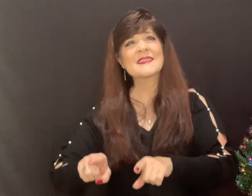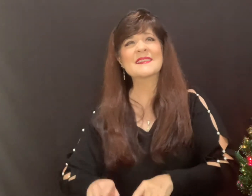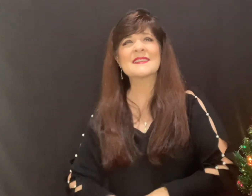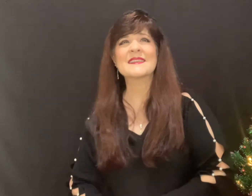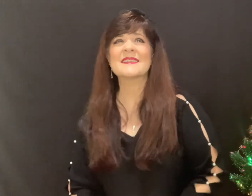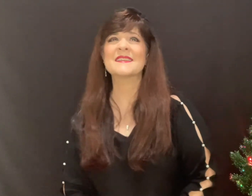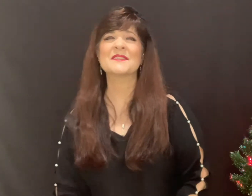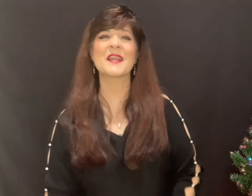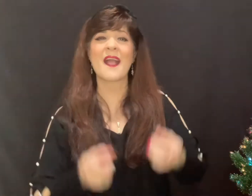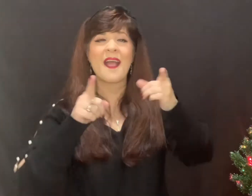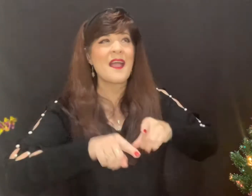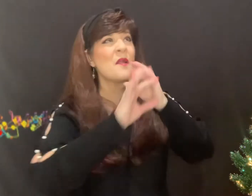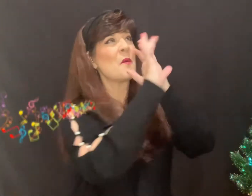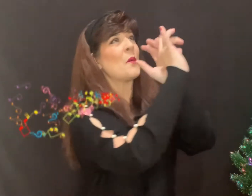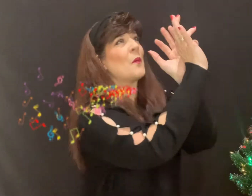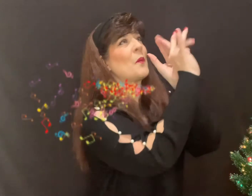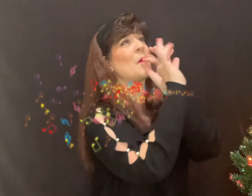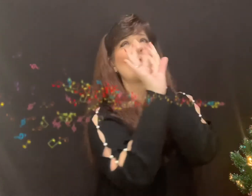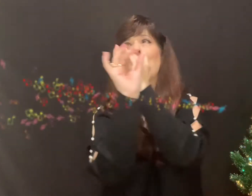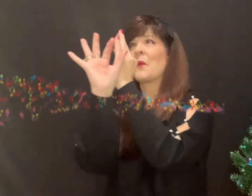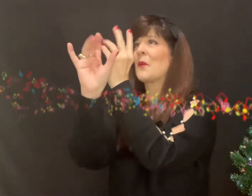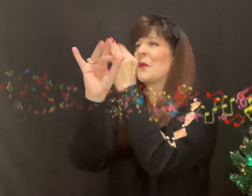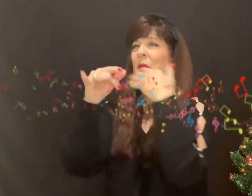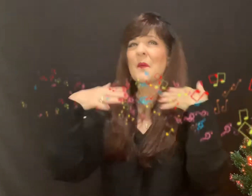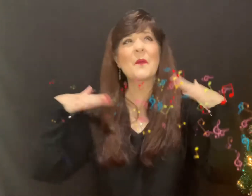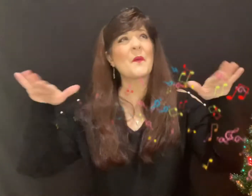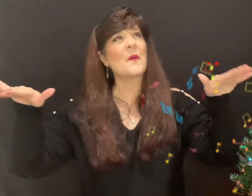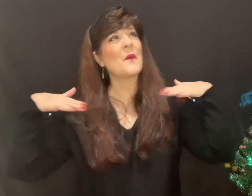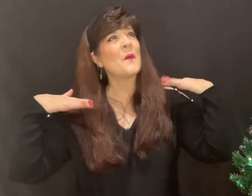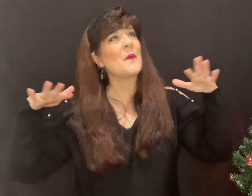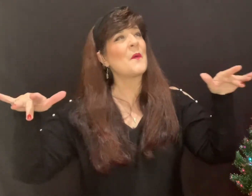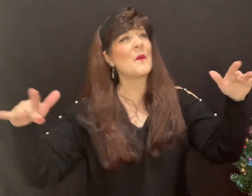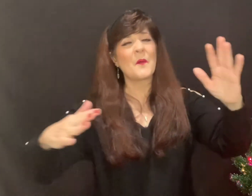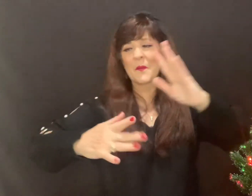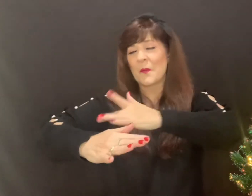Hark now, sing a